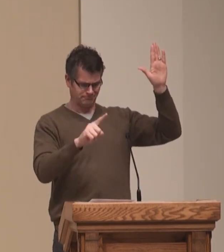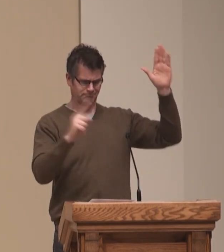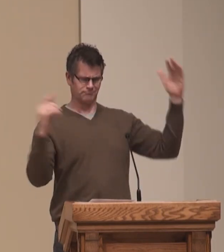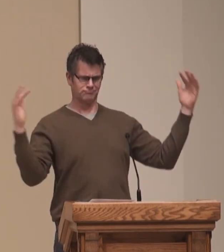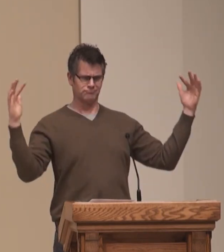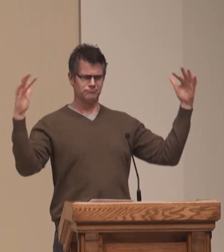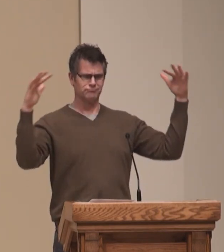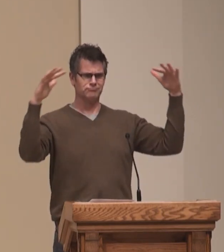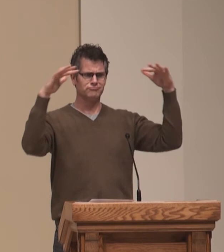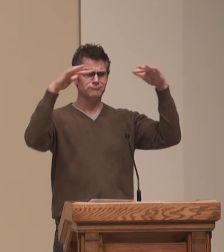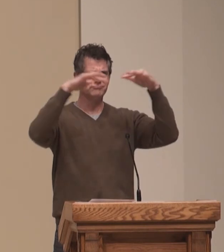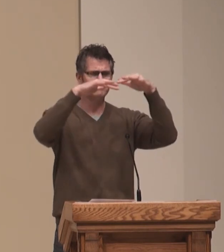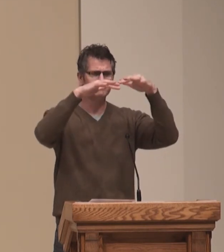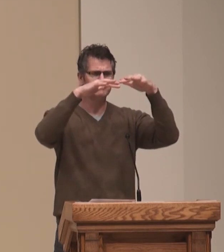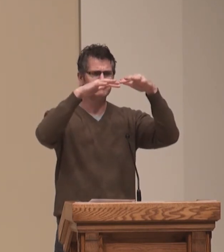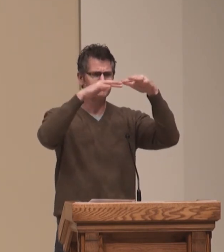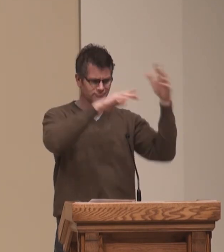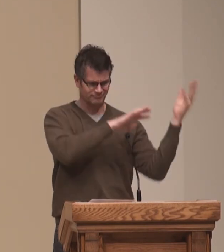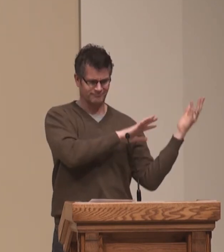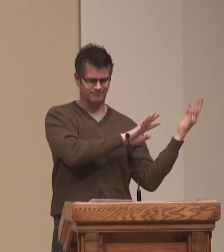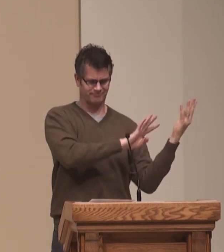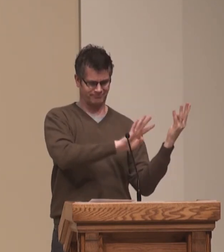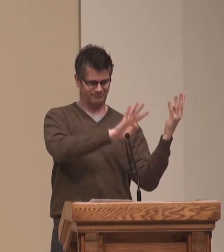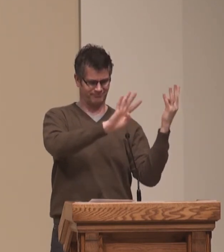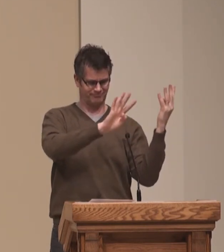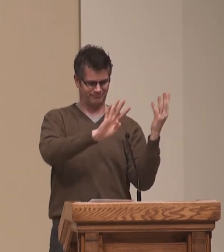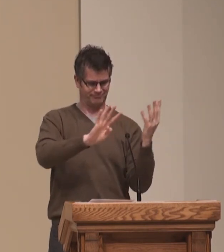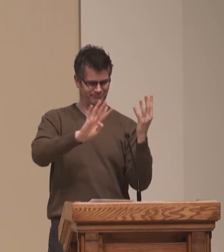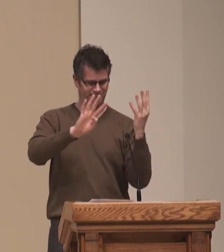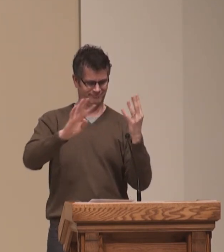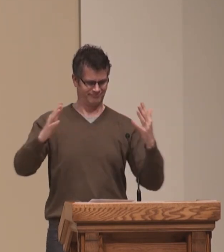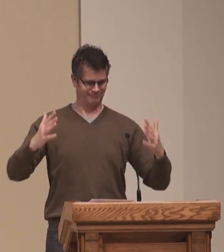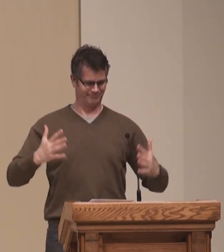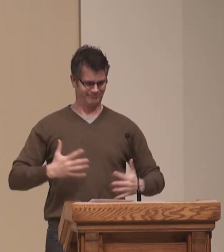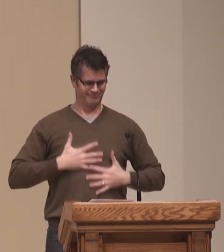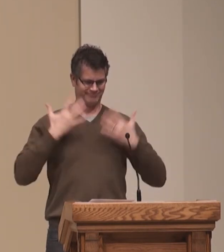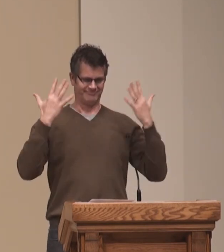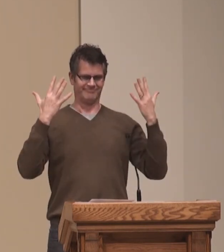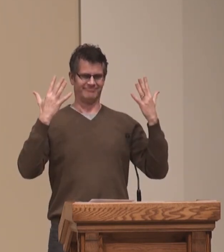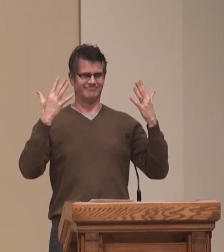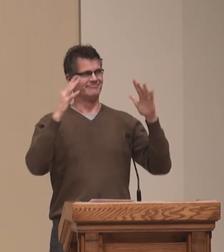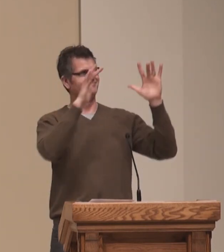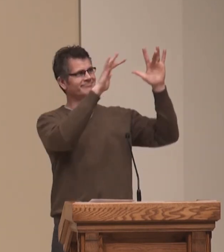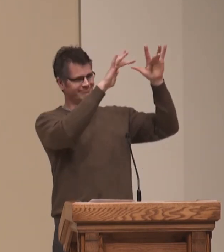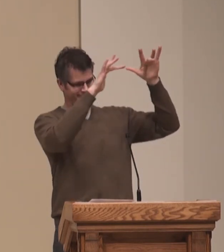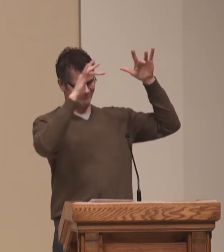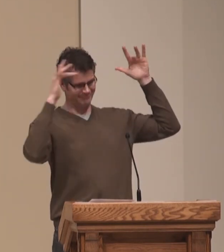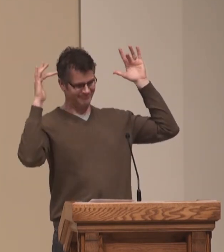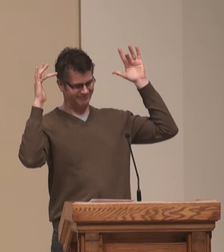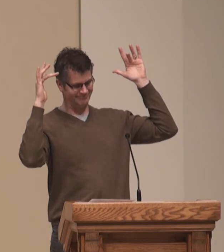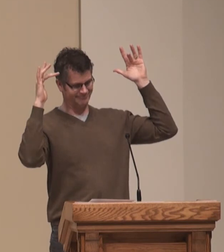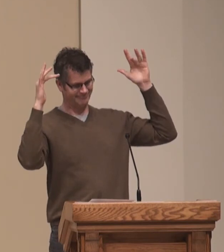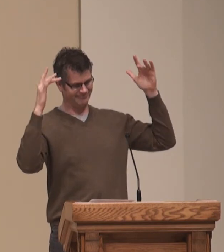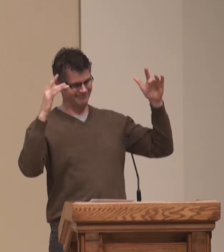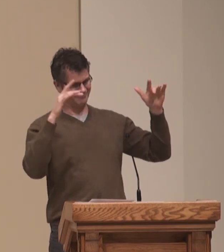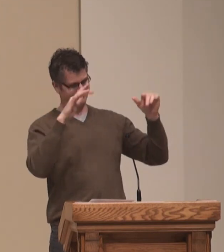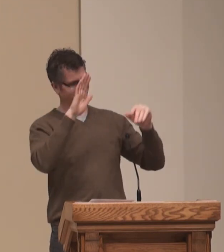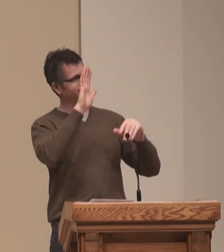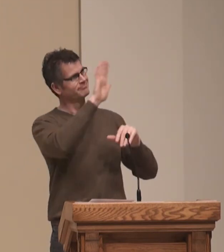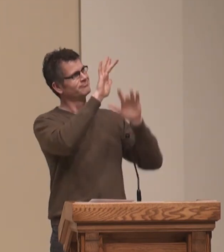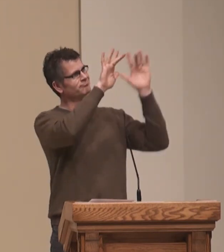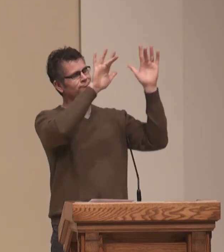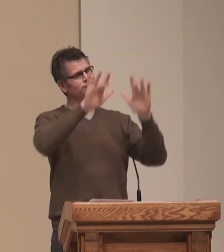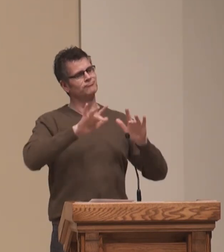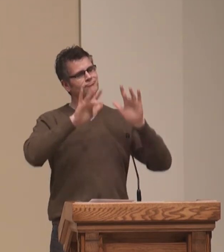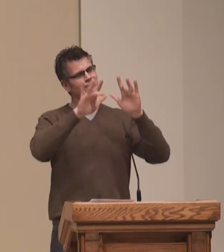age-old depths and forges be filled to level ground. That Israel